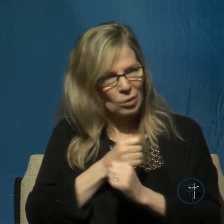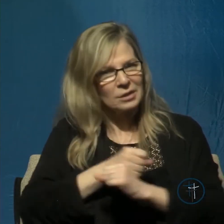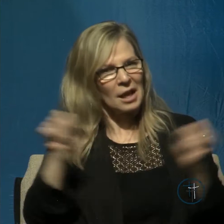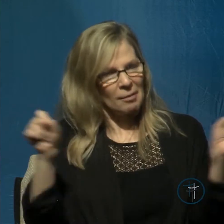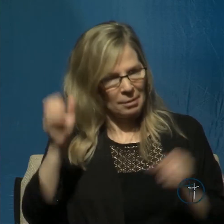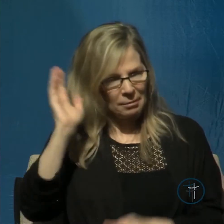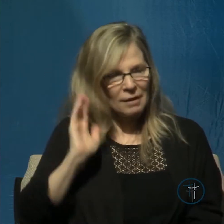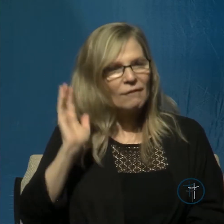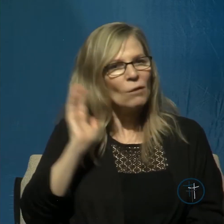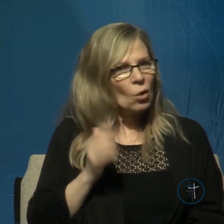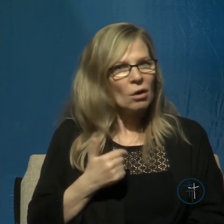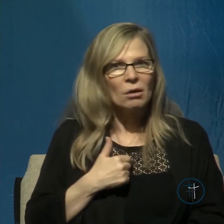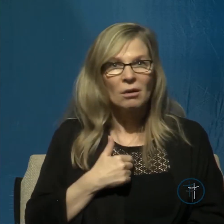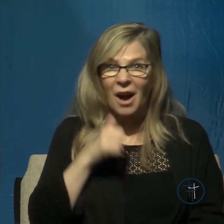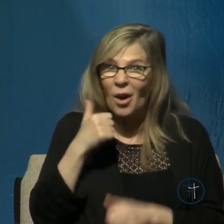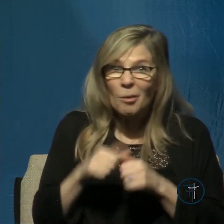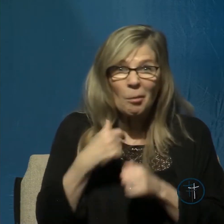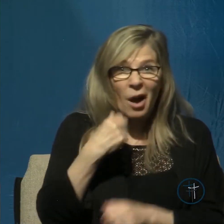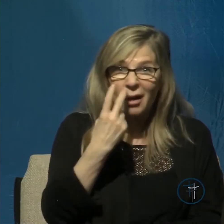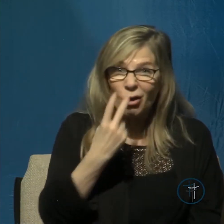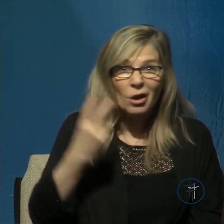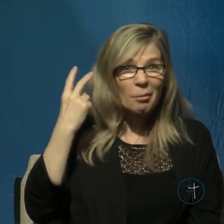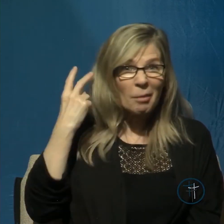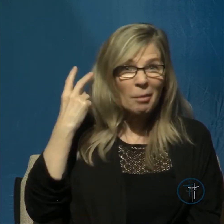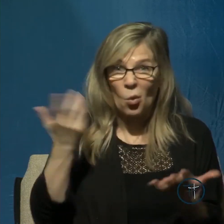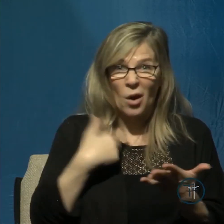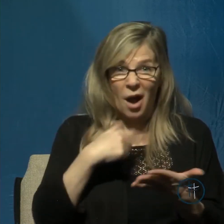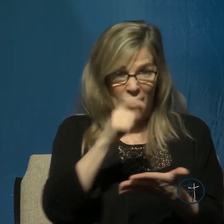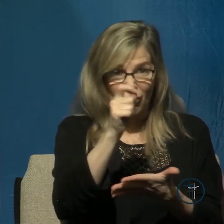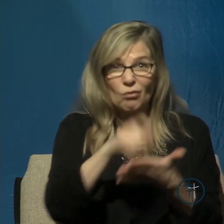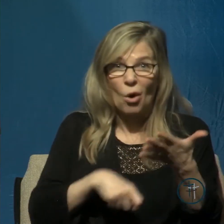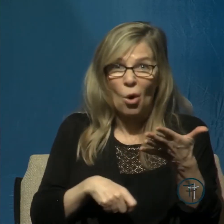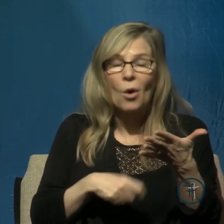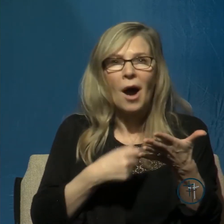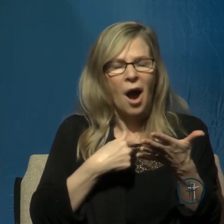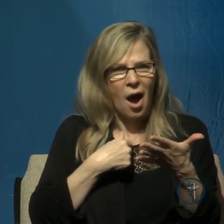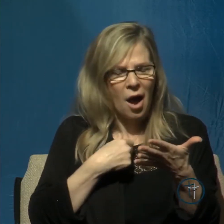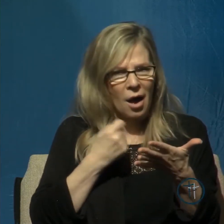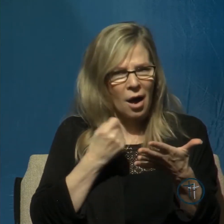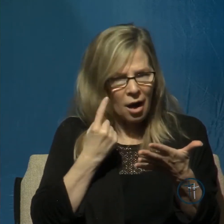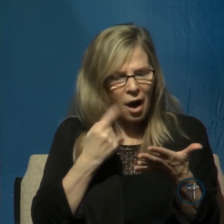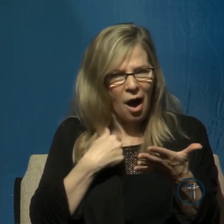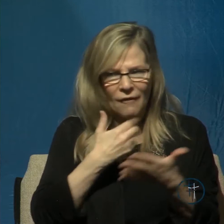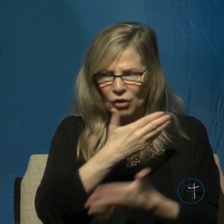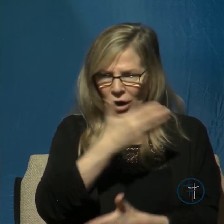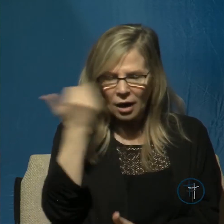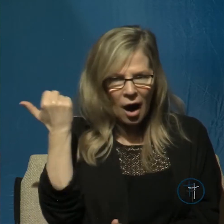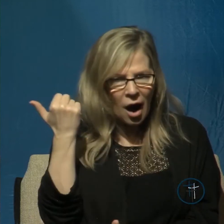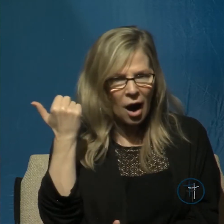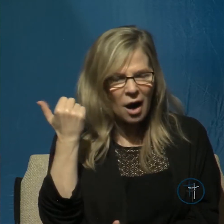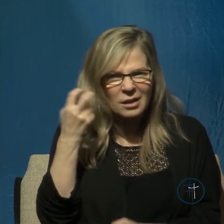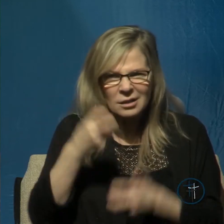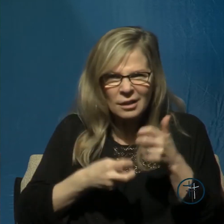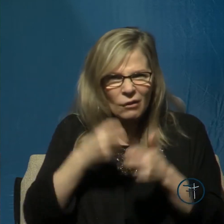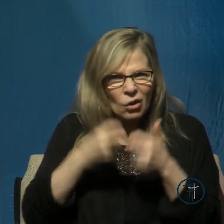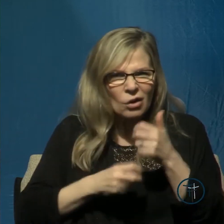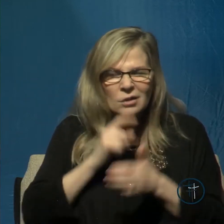looked back at things I've written in a journal I realize I forgot how difficult those times were but